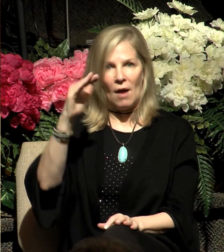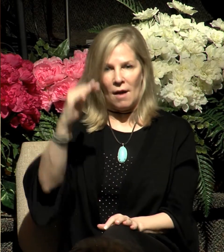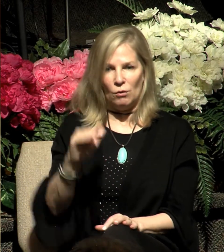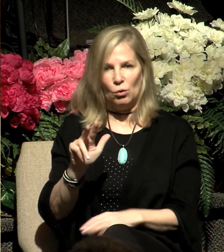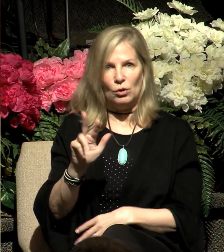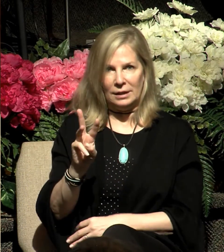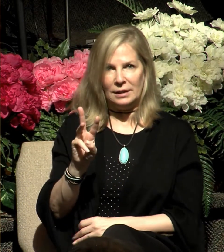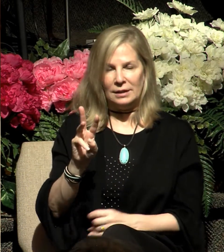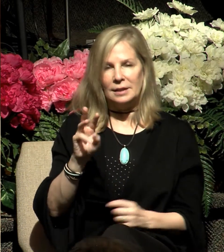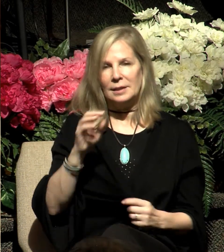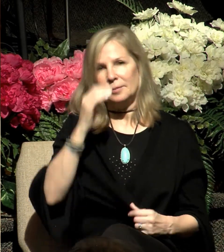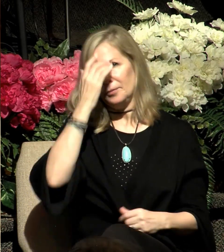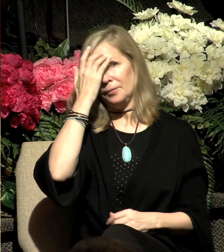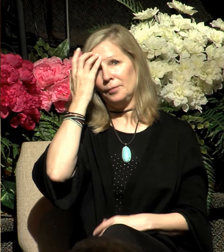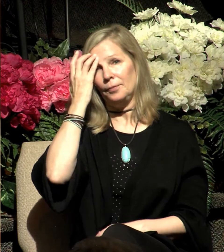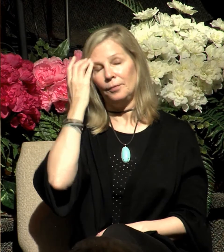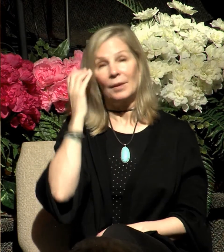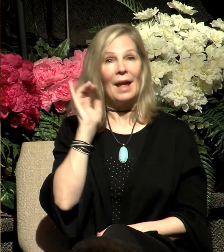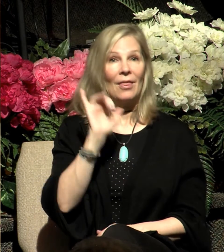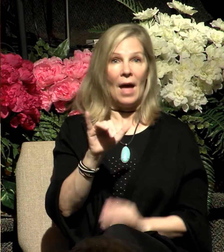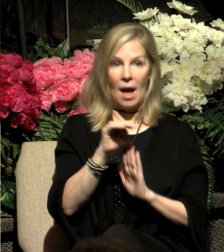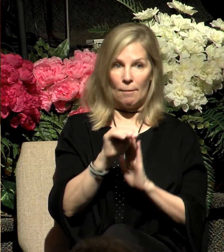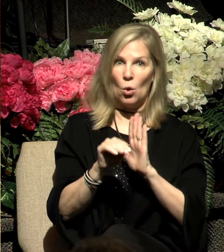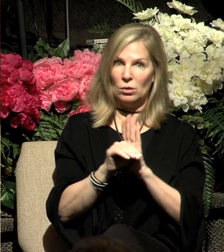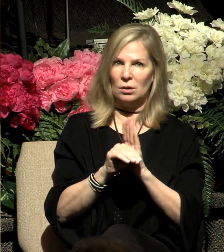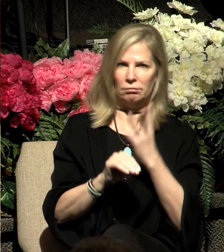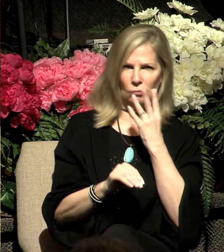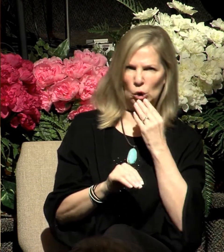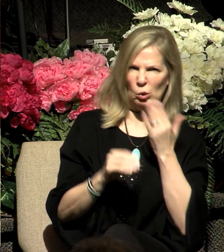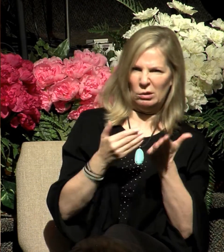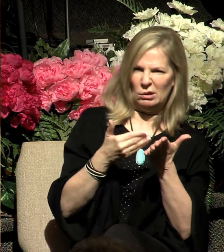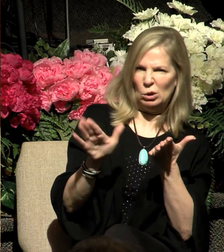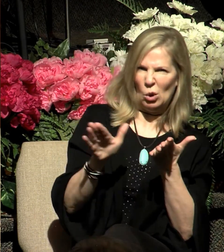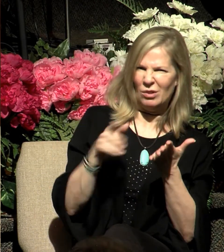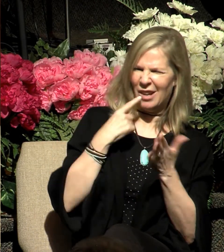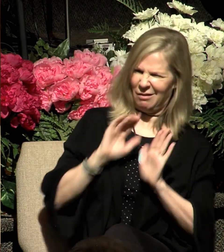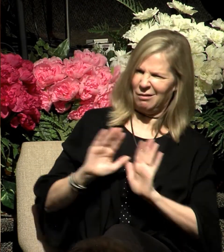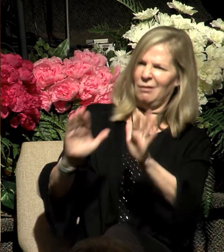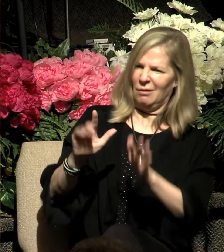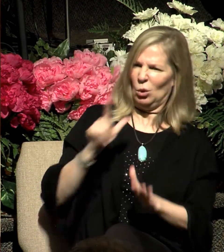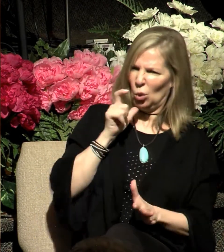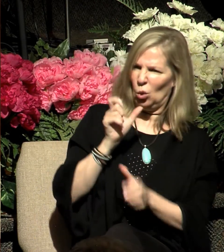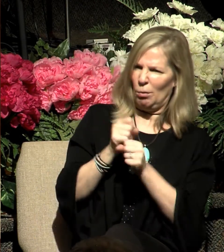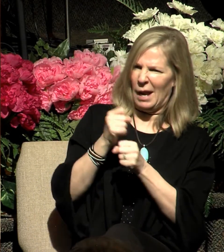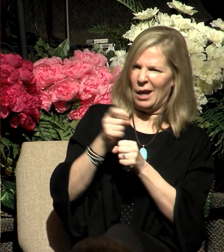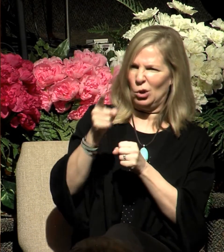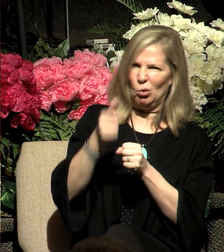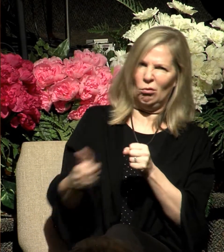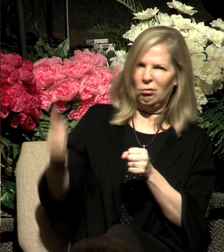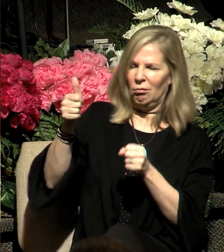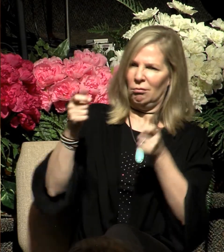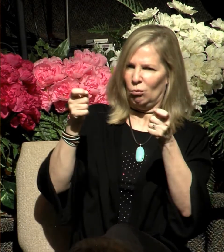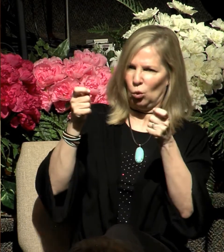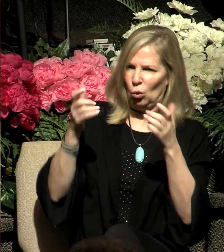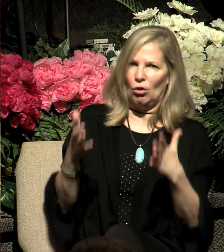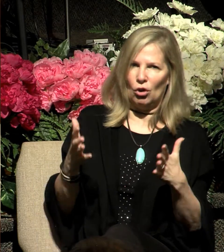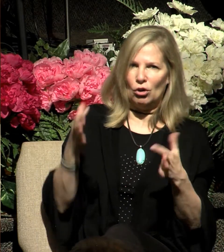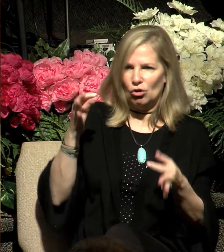This Moses whom they disowned saying who made you a ruler and a judge is the one whom God sent to be